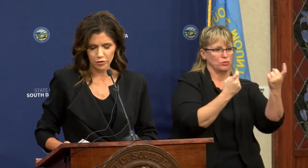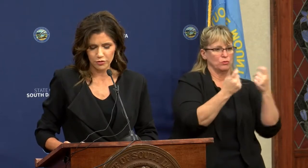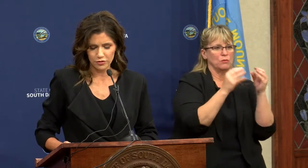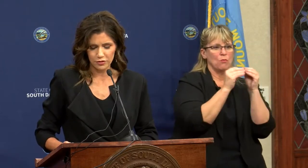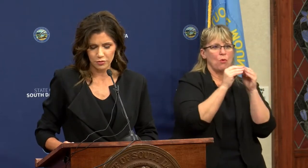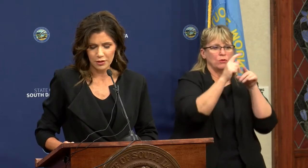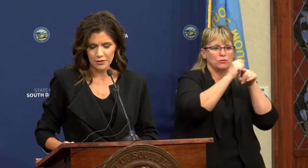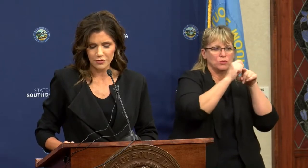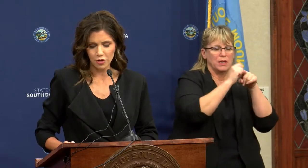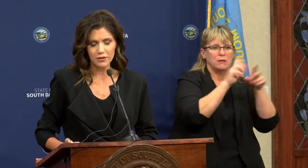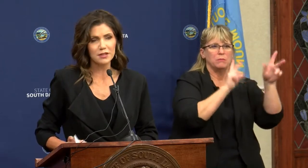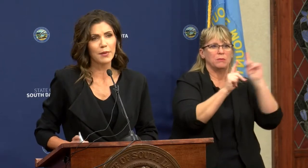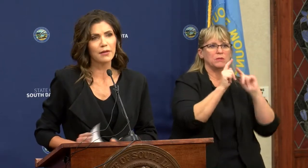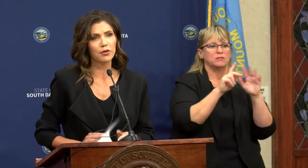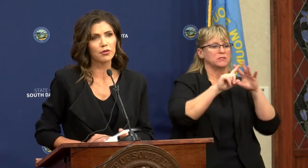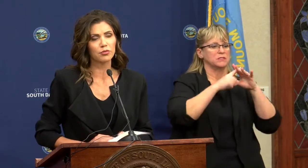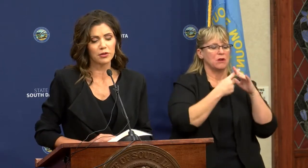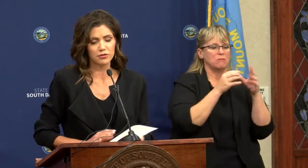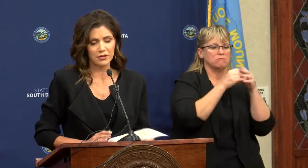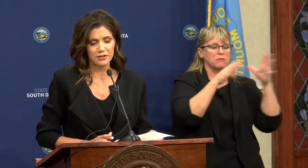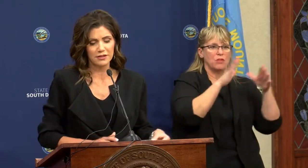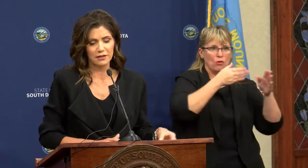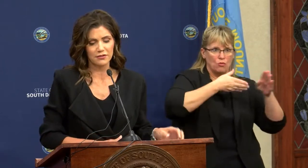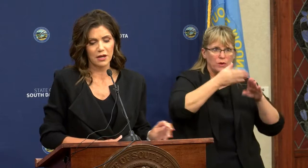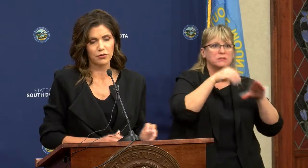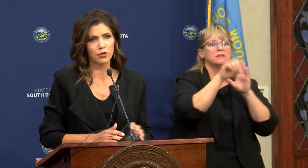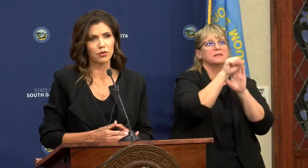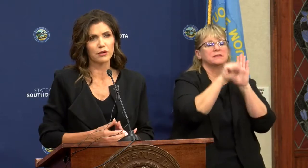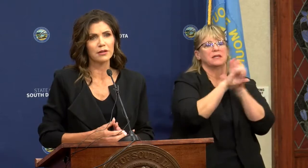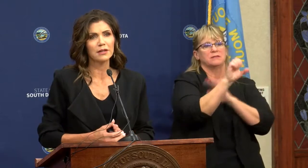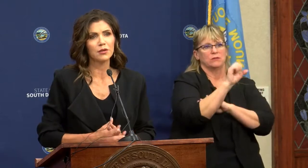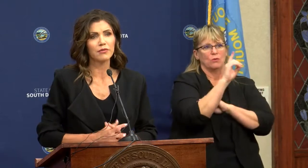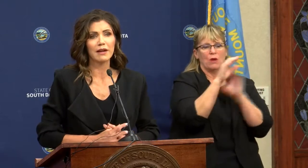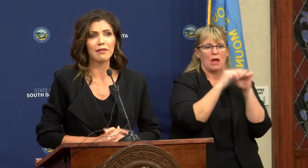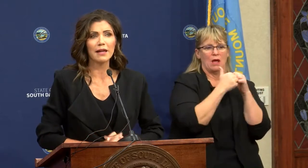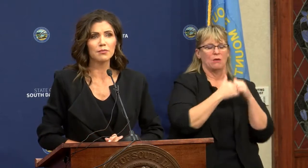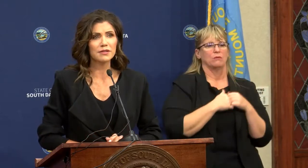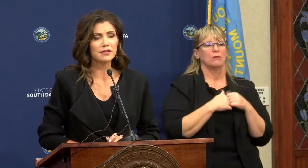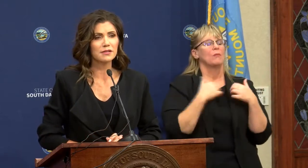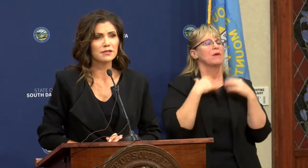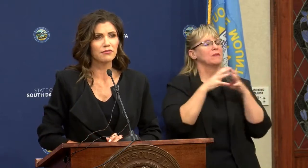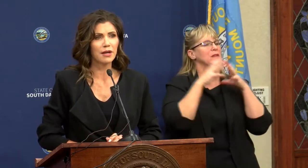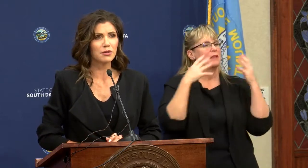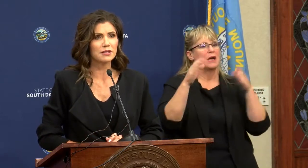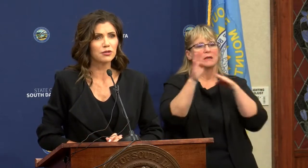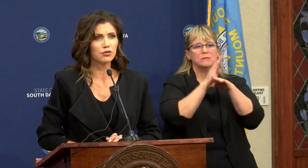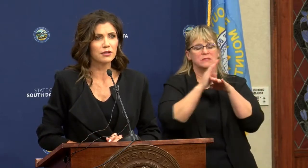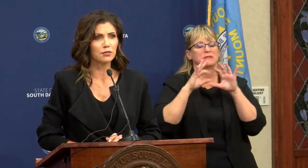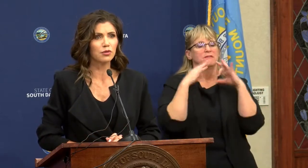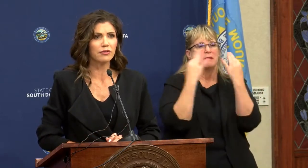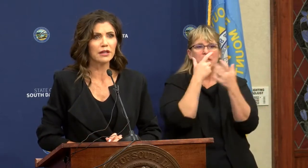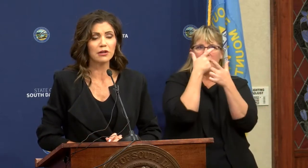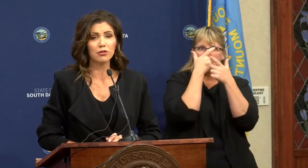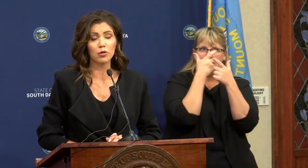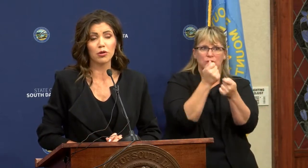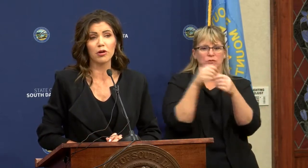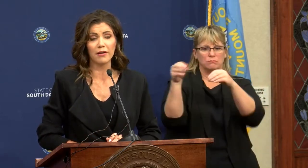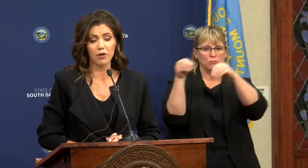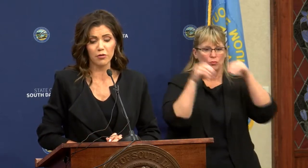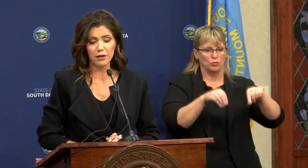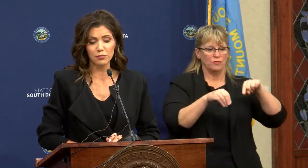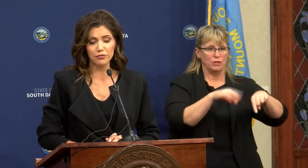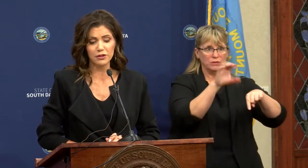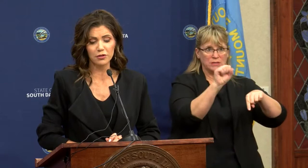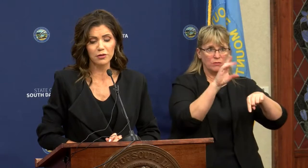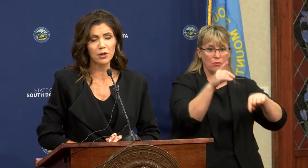skilled workers to start and expand their careers in the state of South Dakota. We've got a lot of businesses and families interested in moving here or